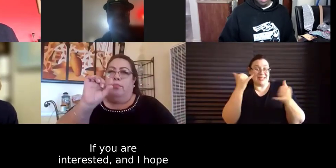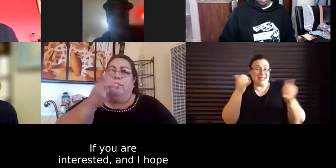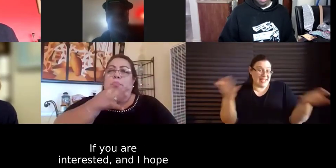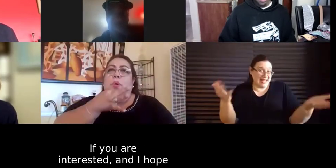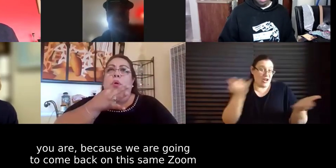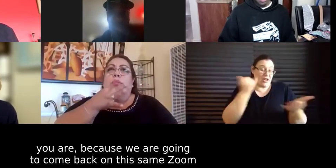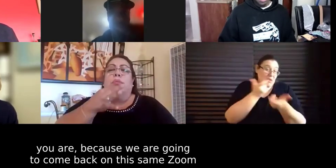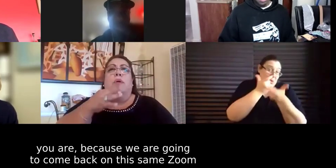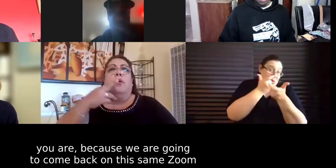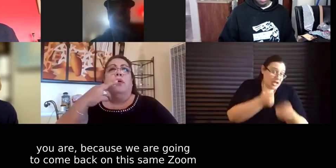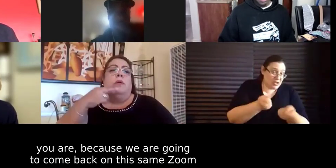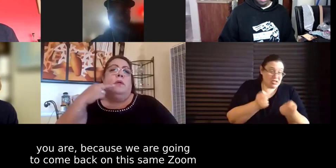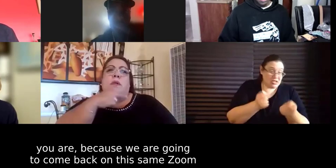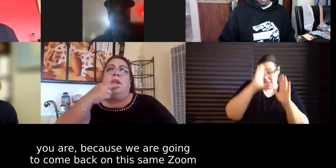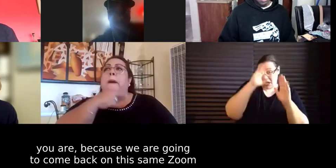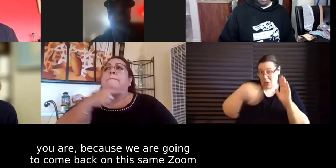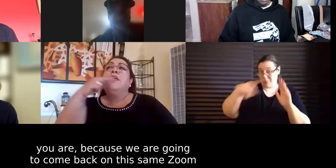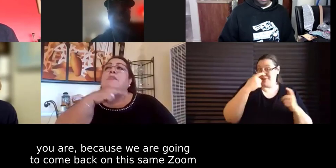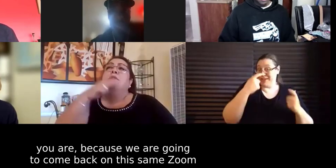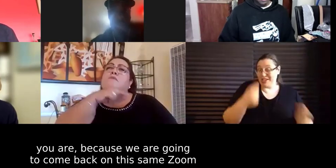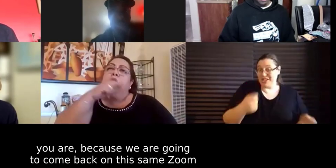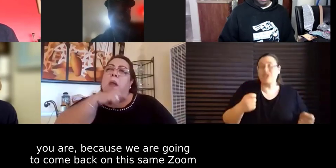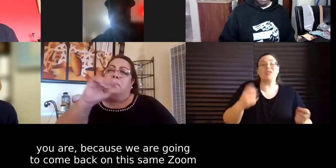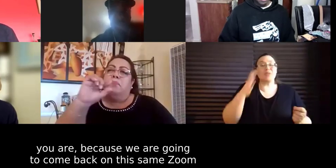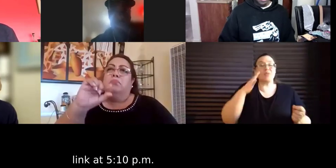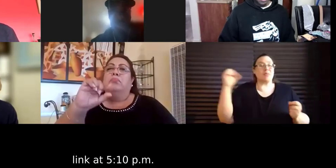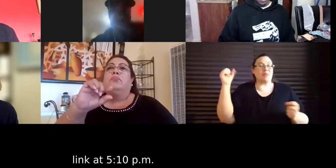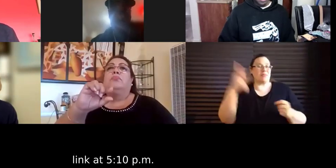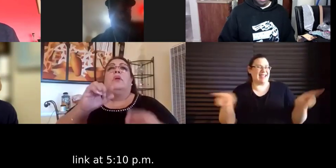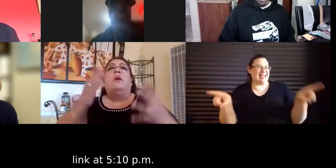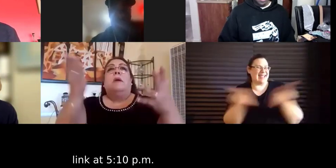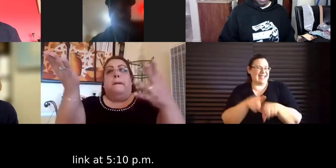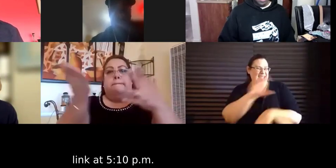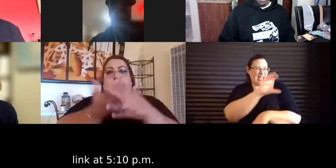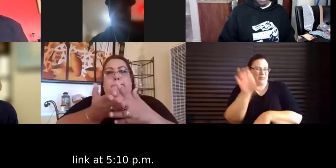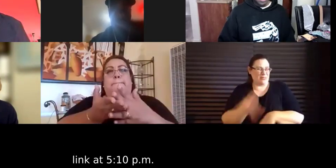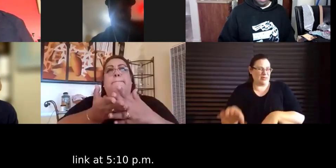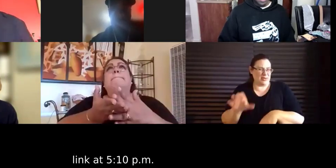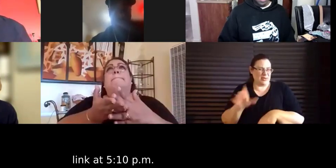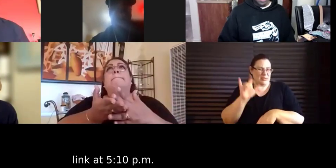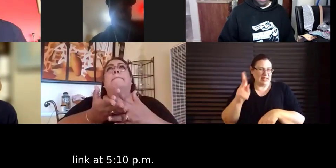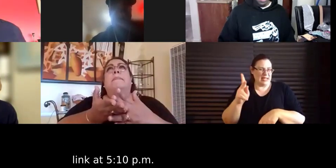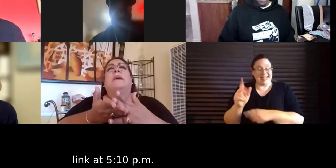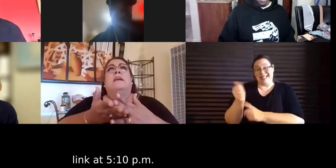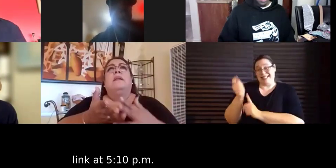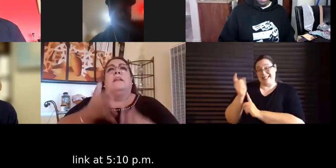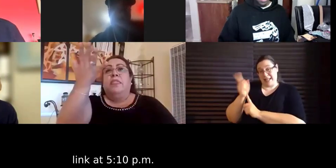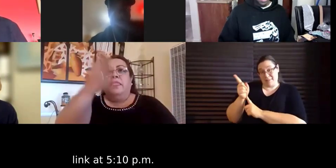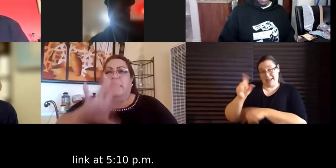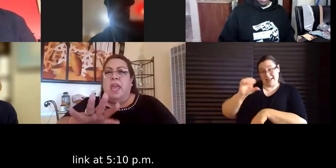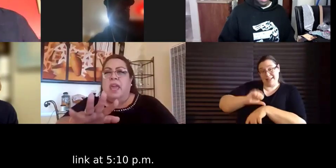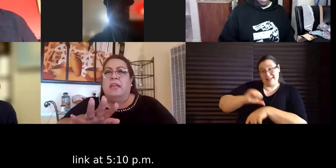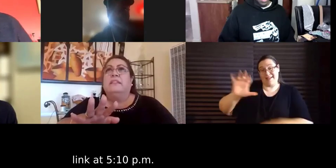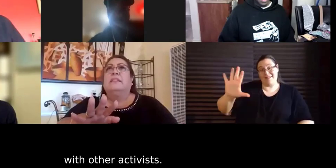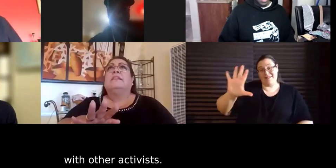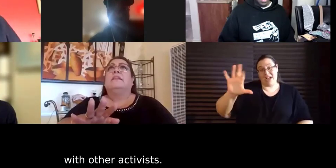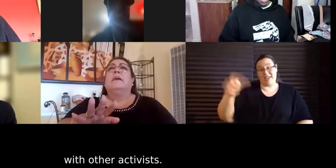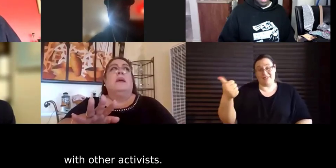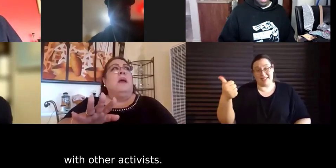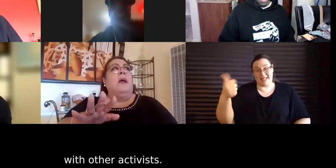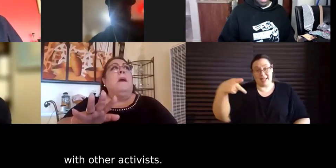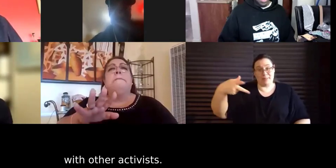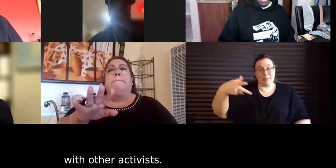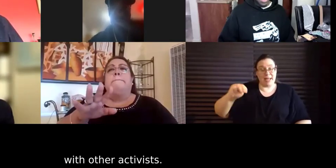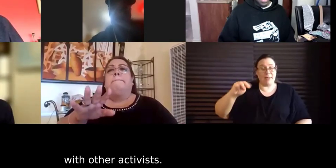and i hope you are because we're going to come back on this same zoom link in just 10 minutes at 5 10 p.m pacific for our